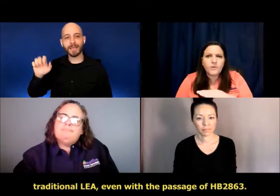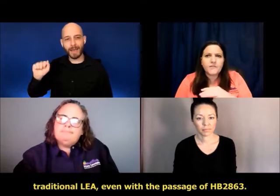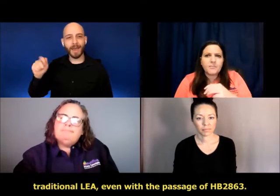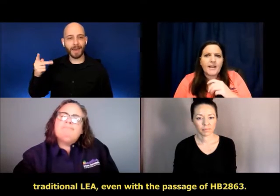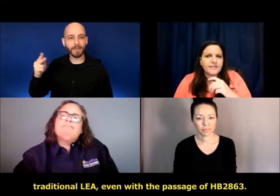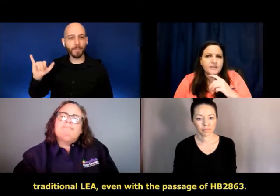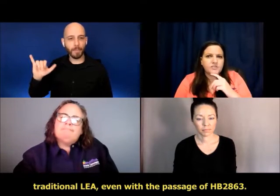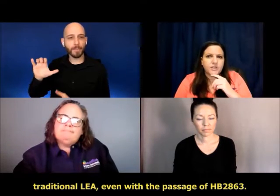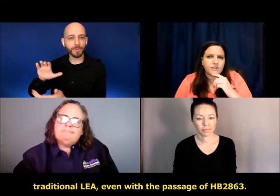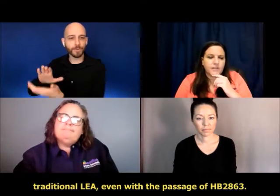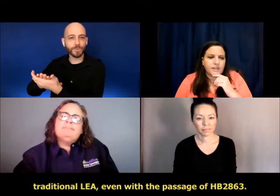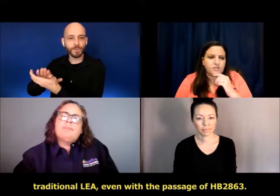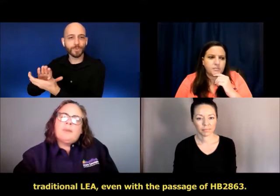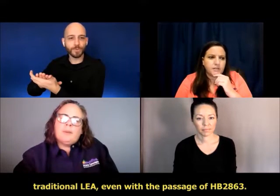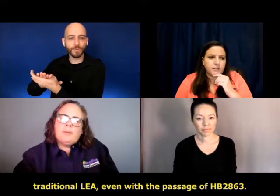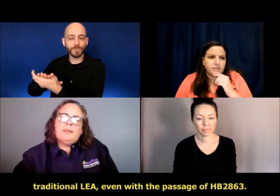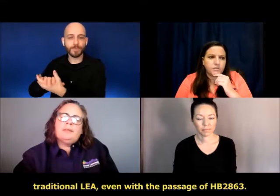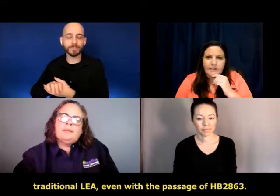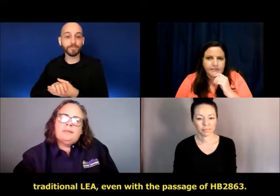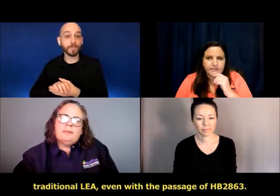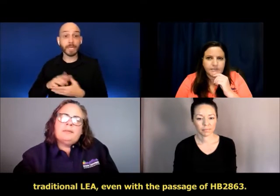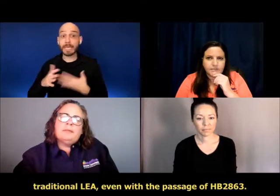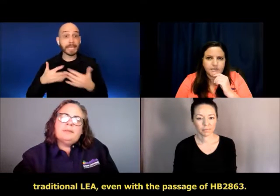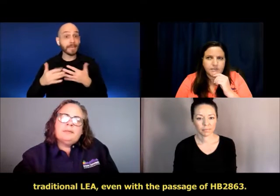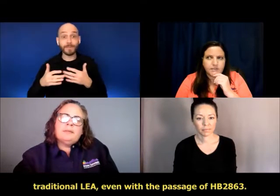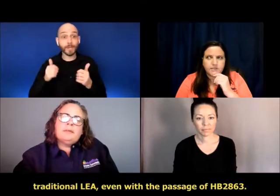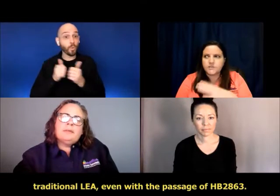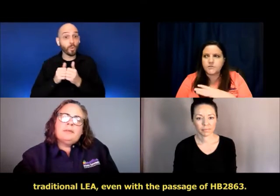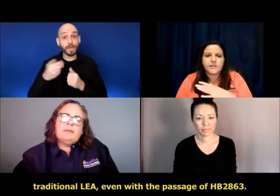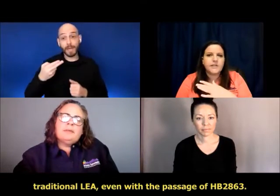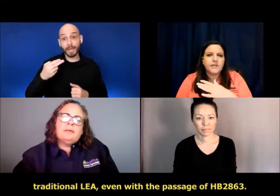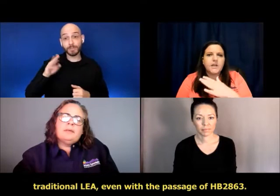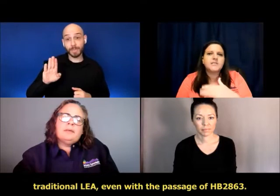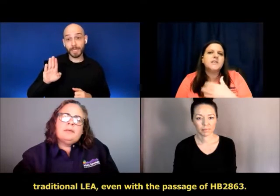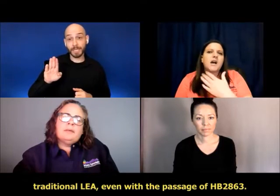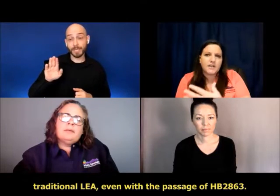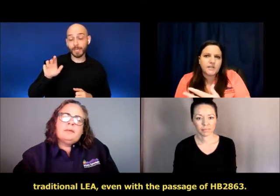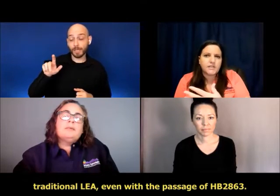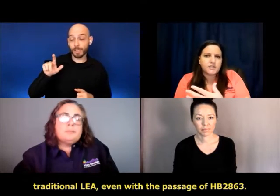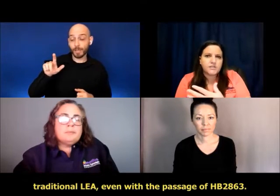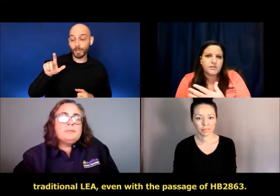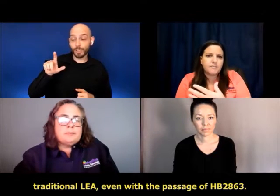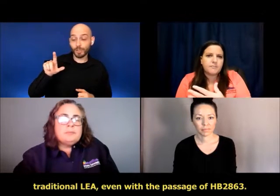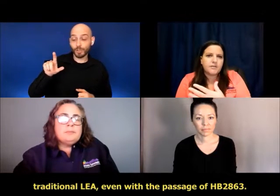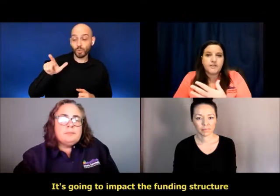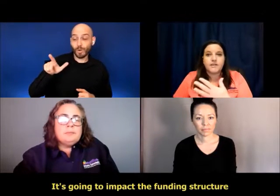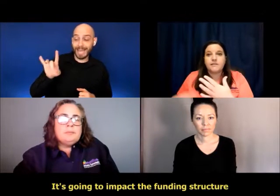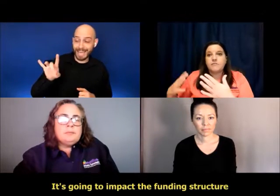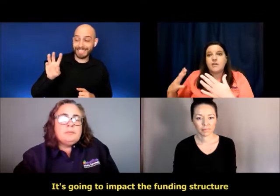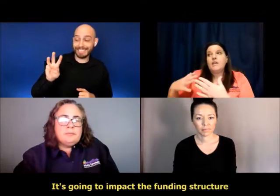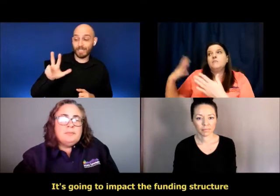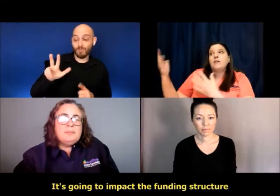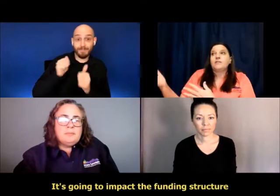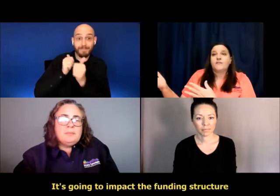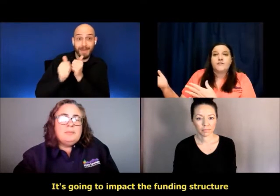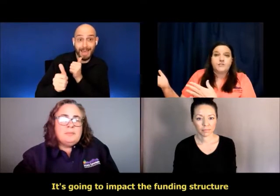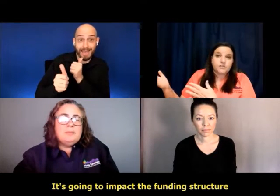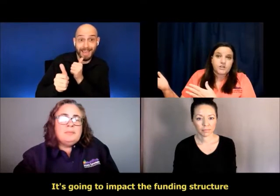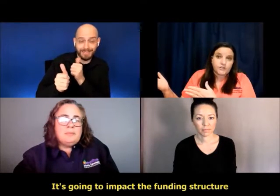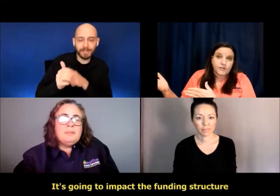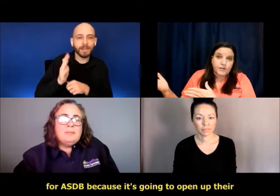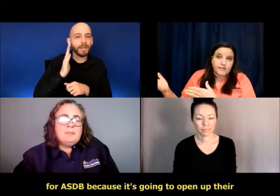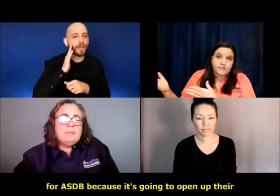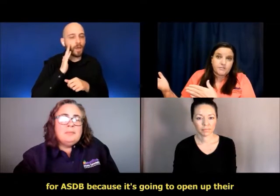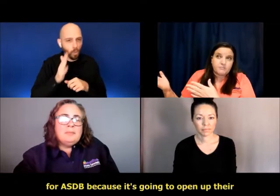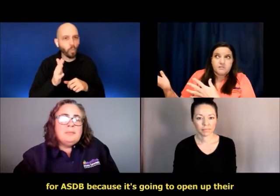Even with the passage of HB 2863, it's not going to, it's going to impact the